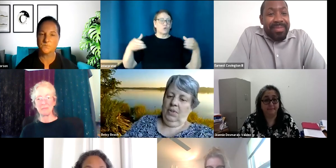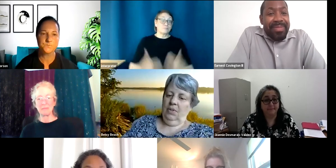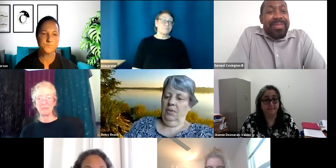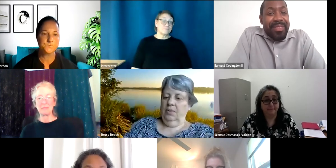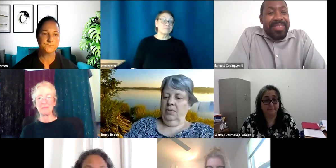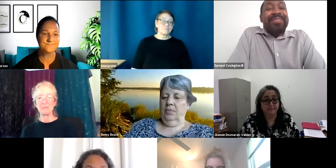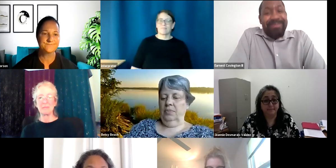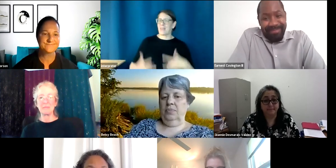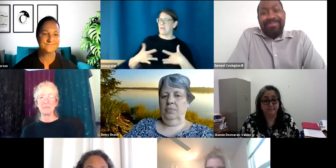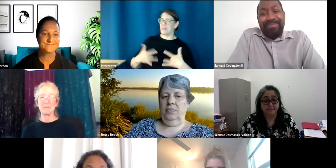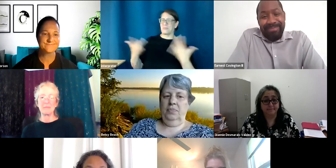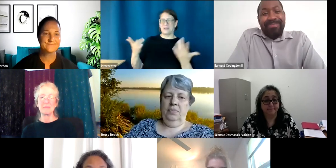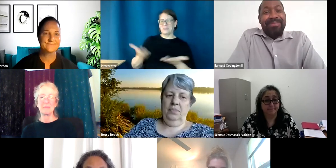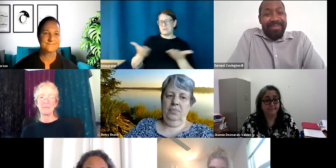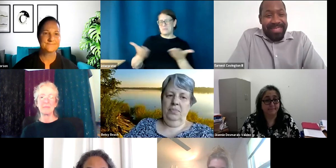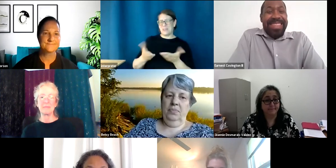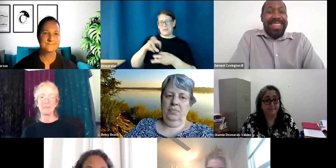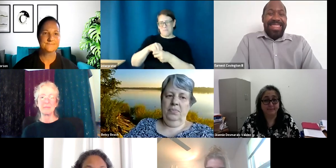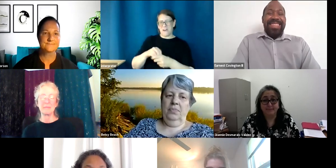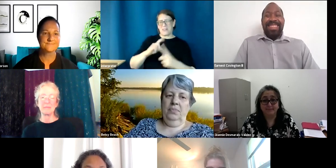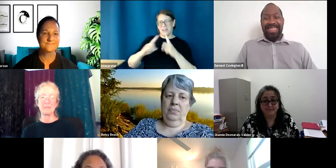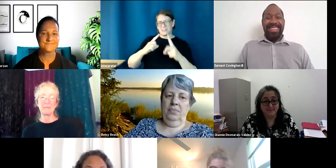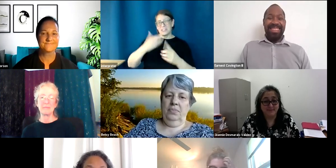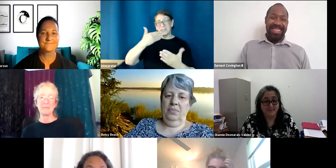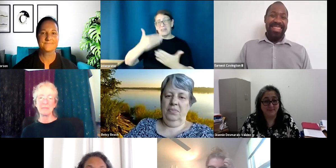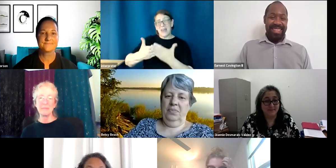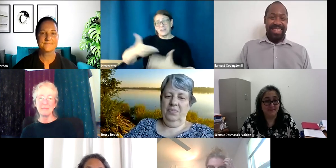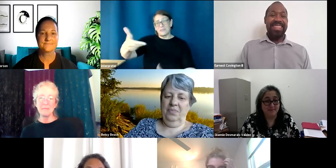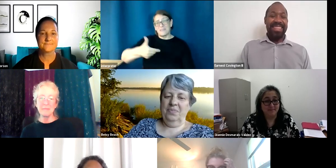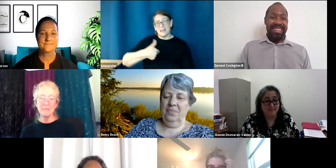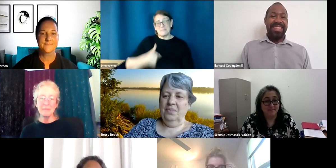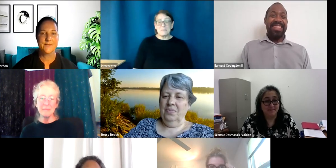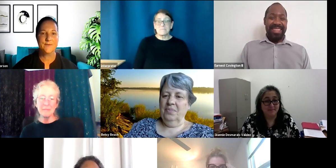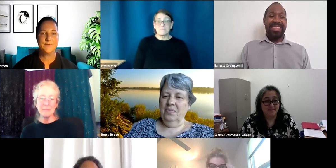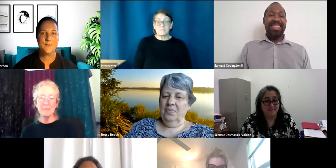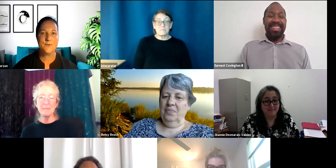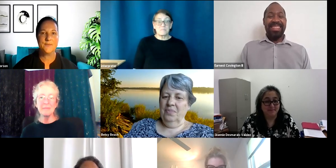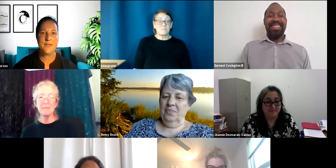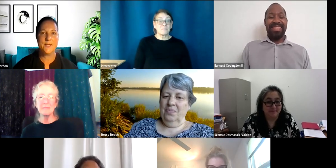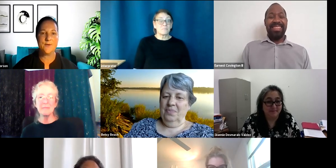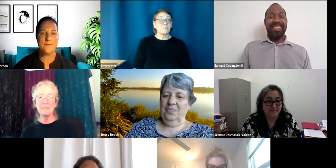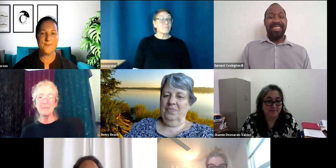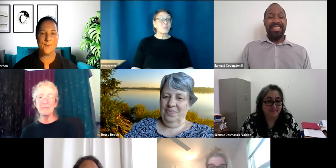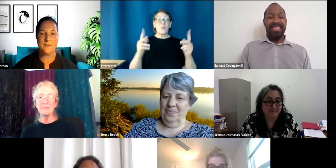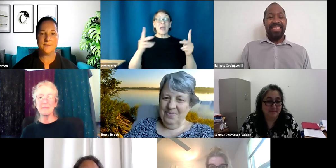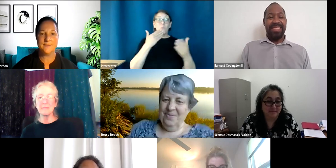I'm delighted to be a part of the conversation. Thank you. Hmm. All right. Well, thank you everyone.